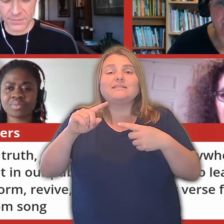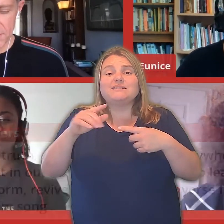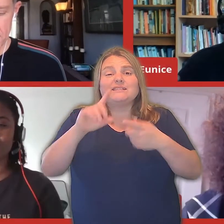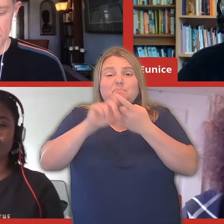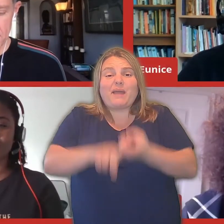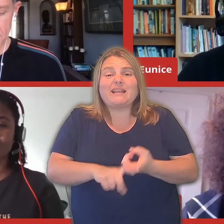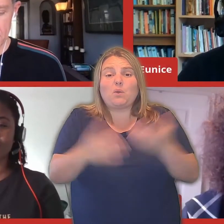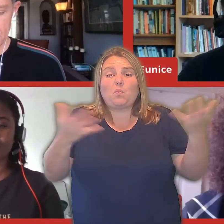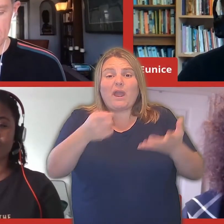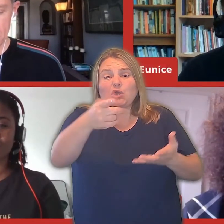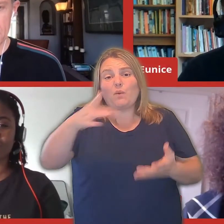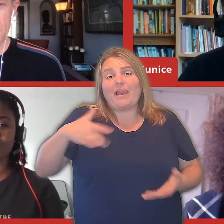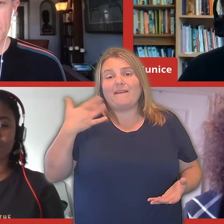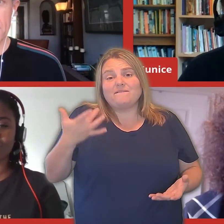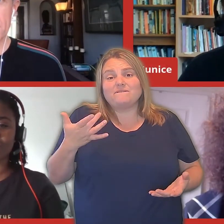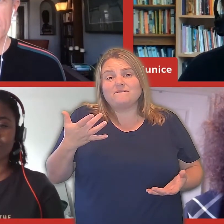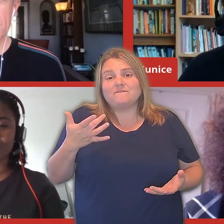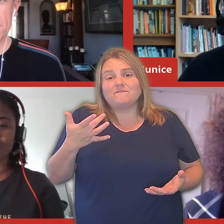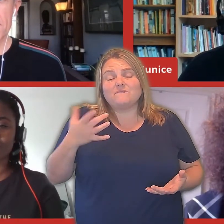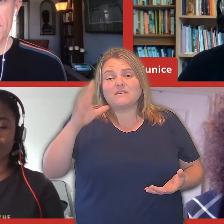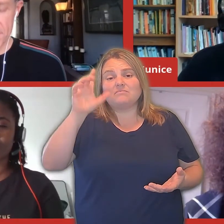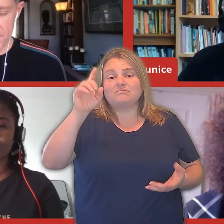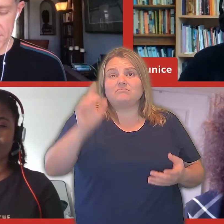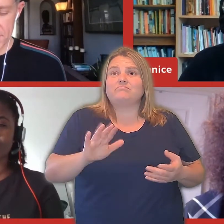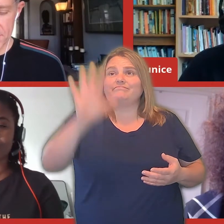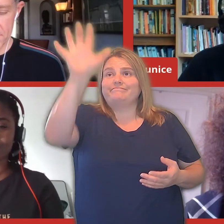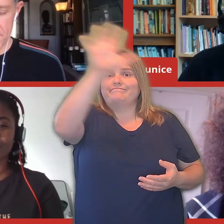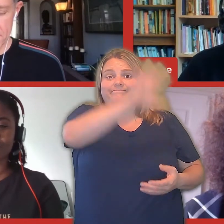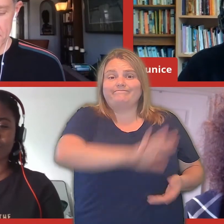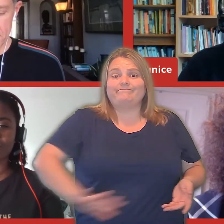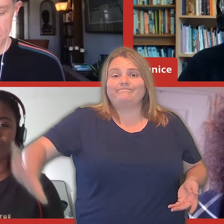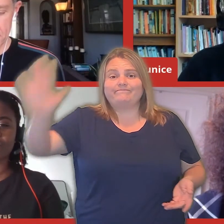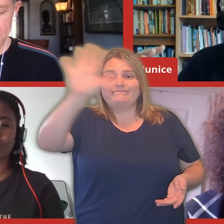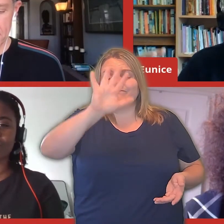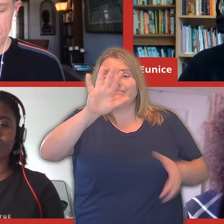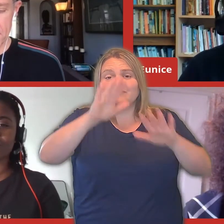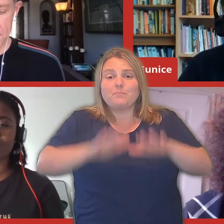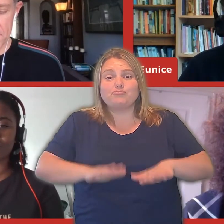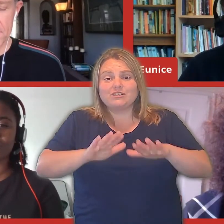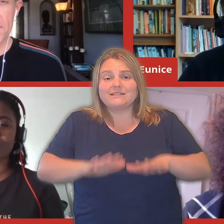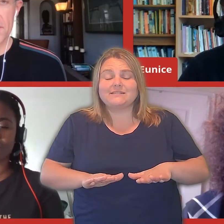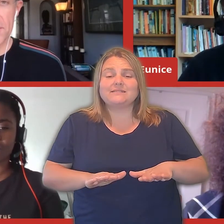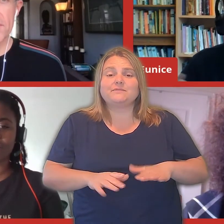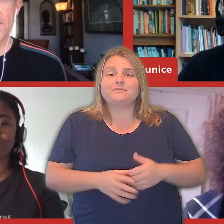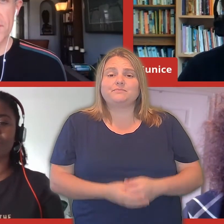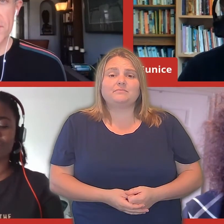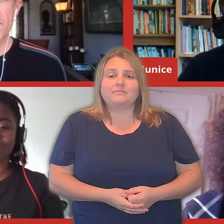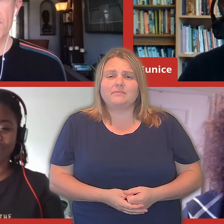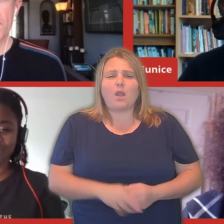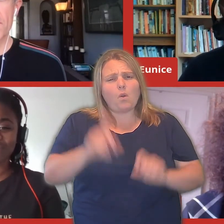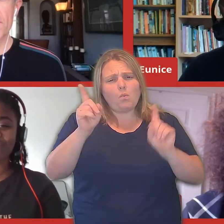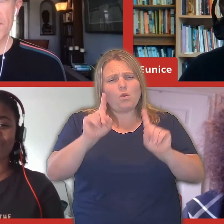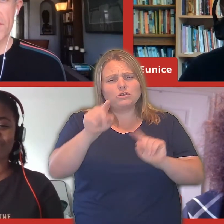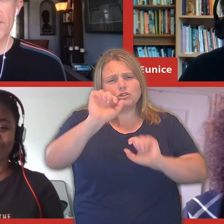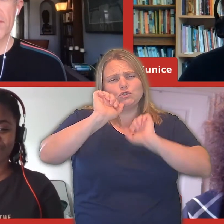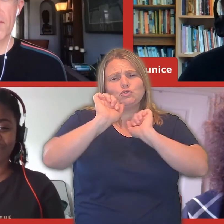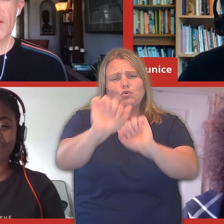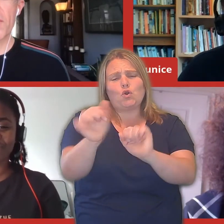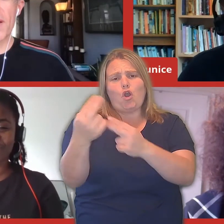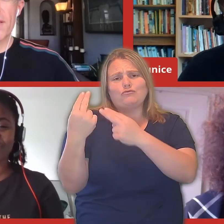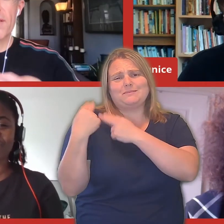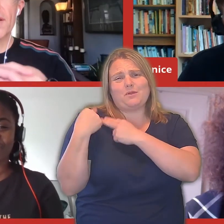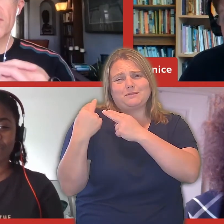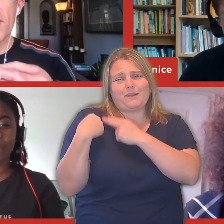in London and a different answer for you all who are listening, where you are. What is it yours to do? Because we can't do everything, can we?